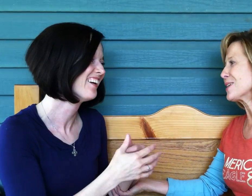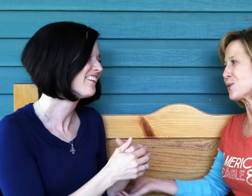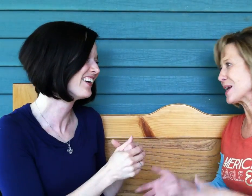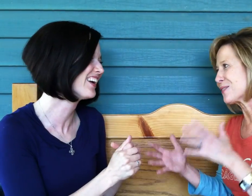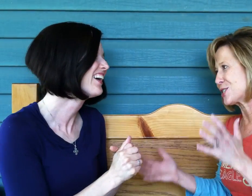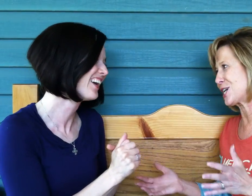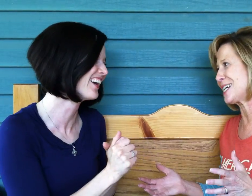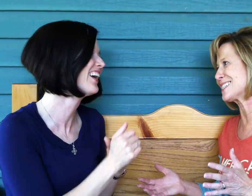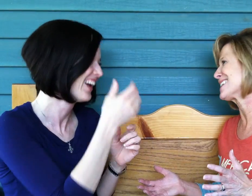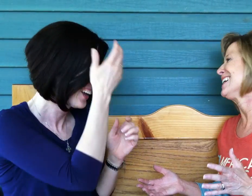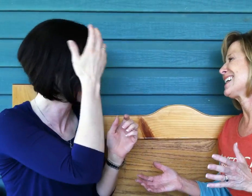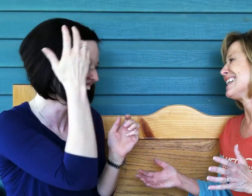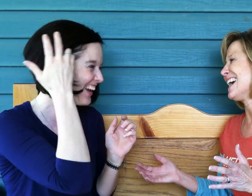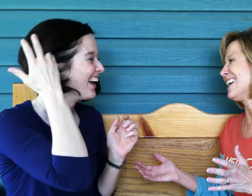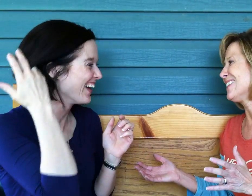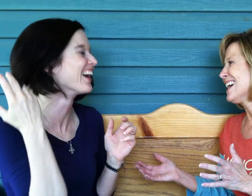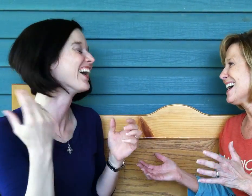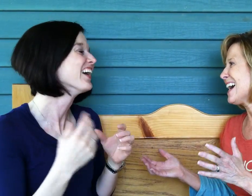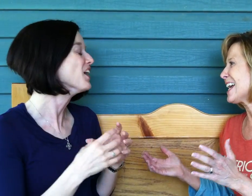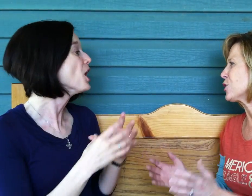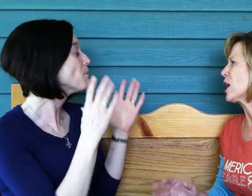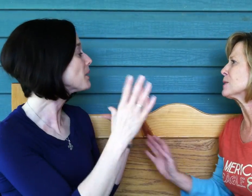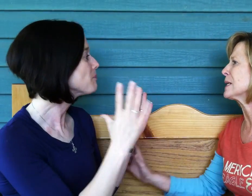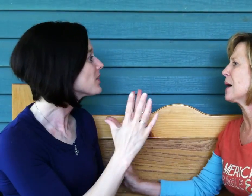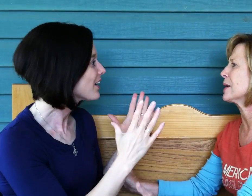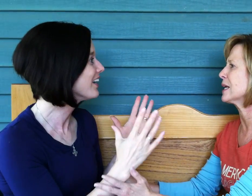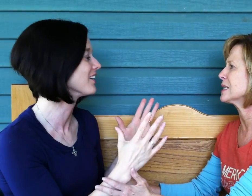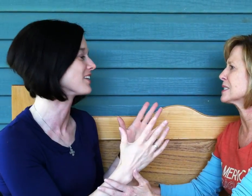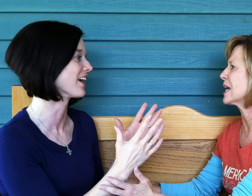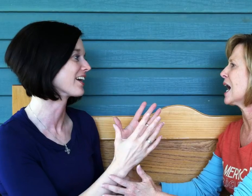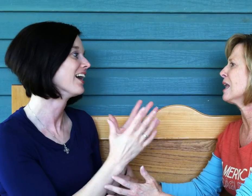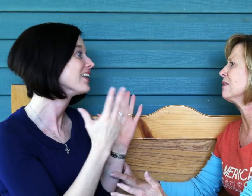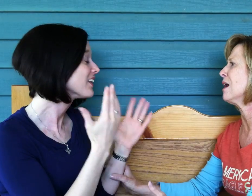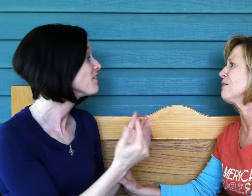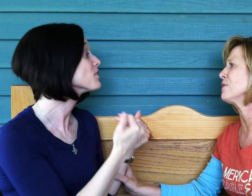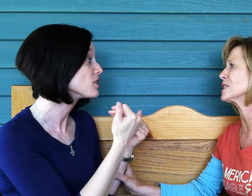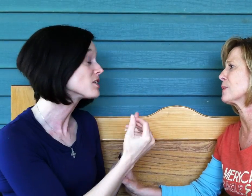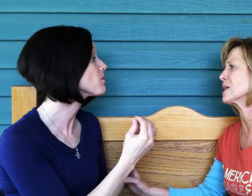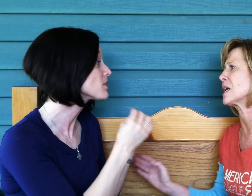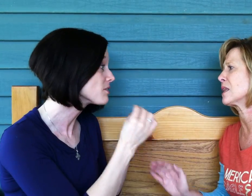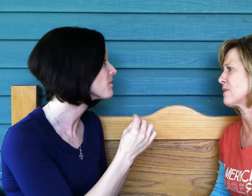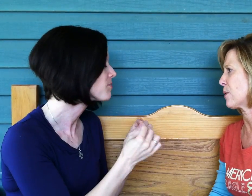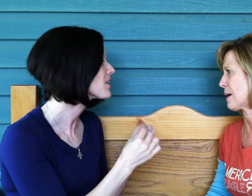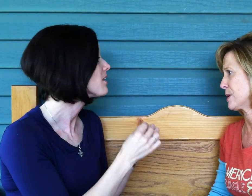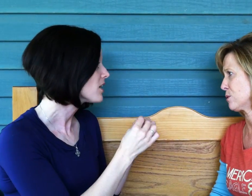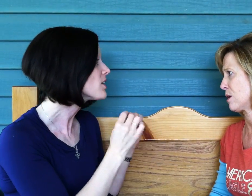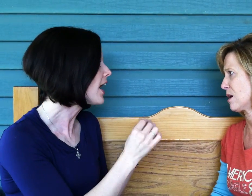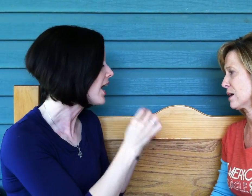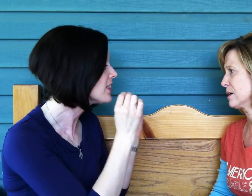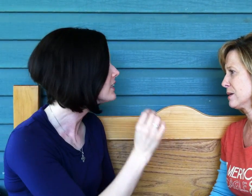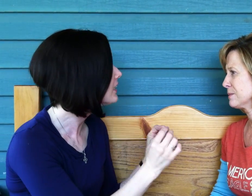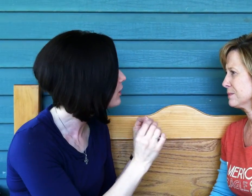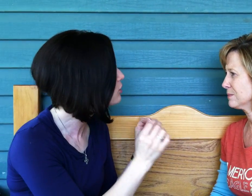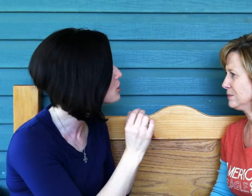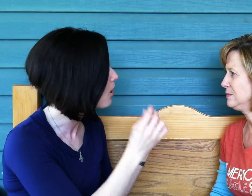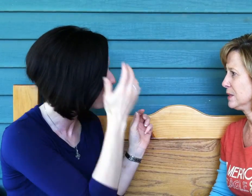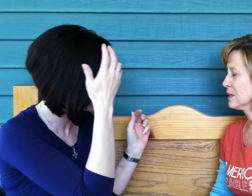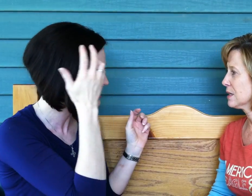the ring of cheese, you know, and your husband coming in and saying, I love this because I love how happy you are. in the little, small things.